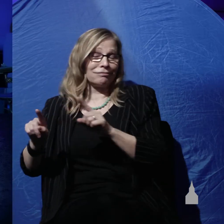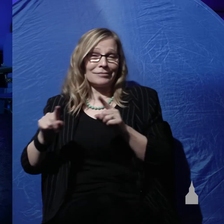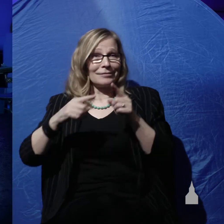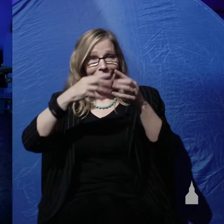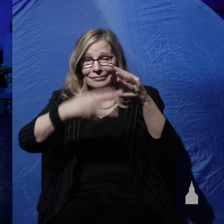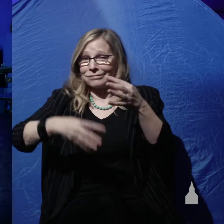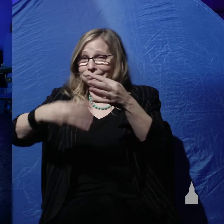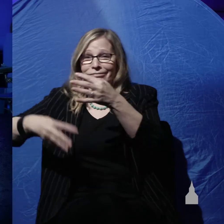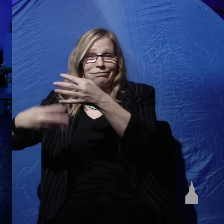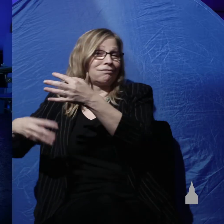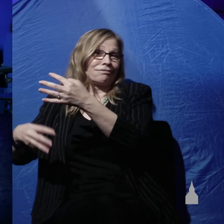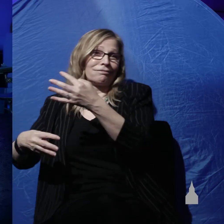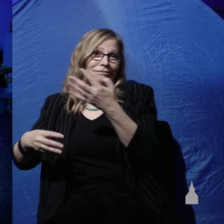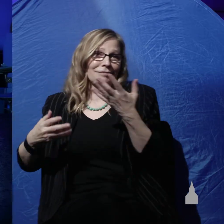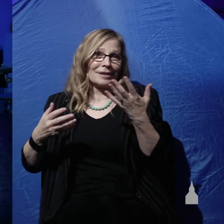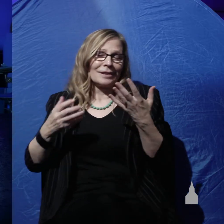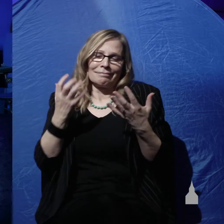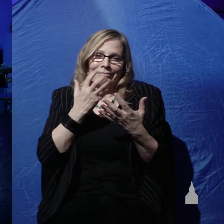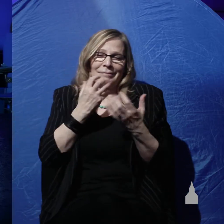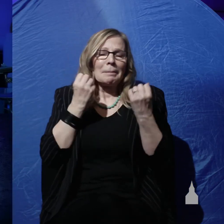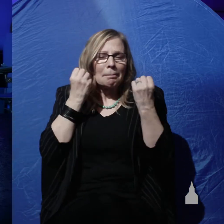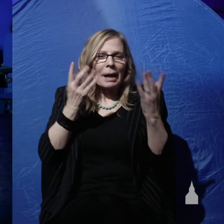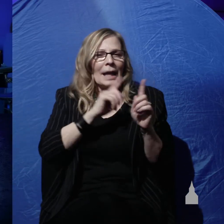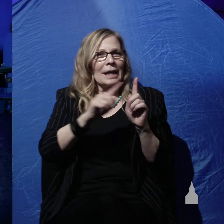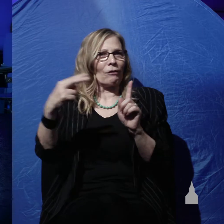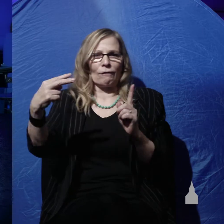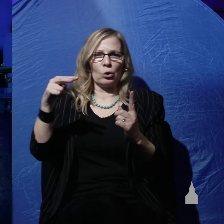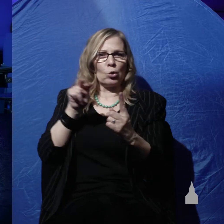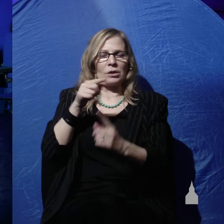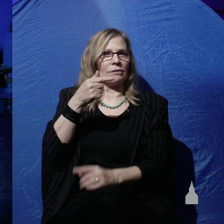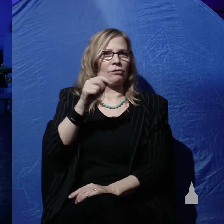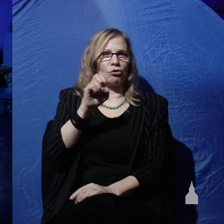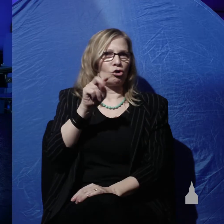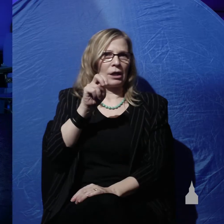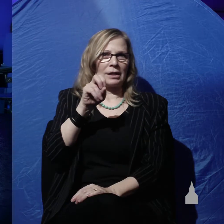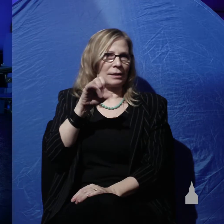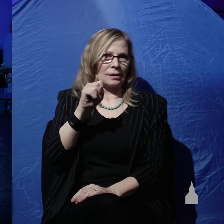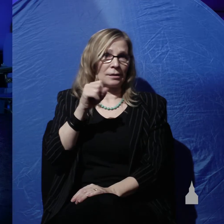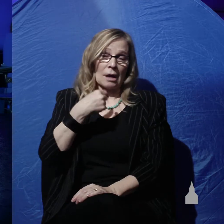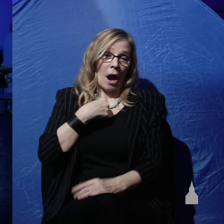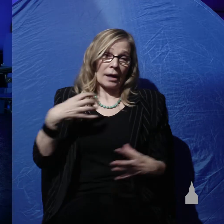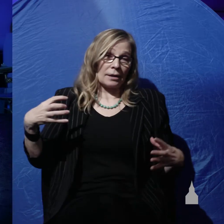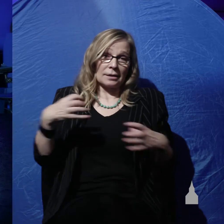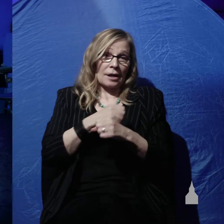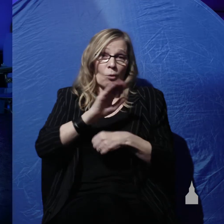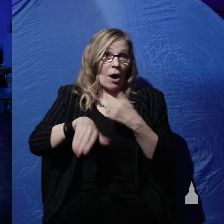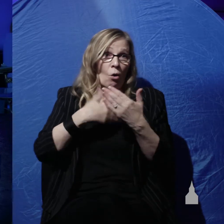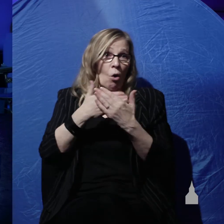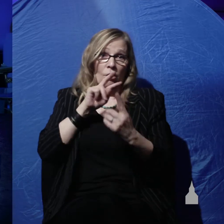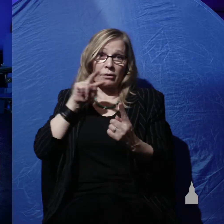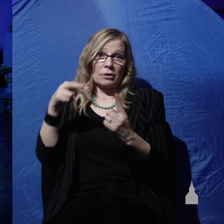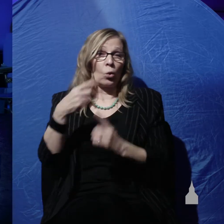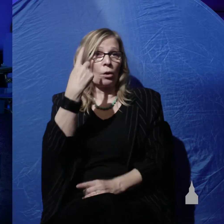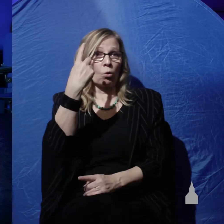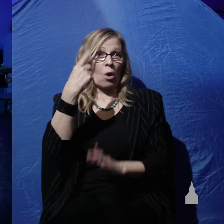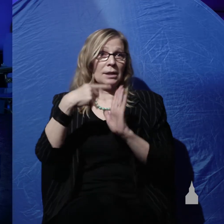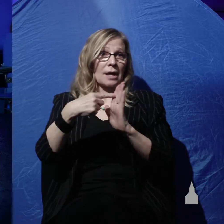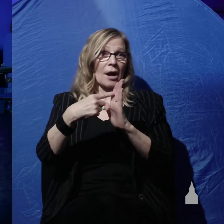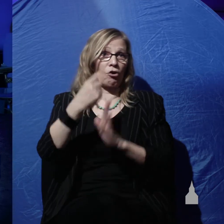different views of Genesis there are. I can summarize all those differences with this diagram to show how